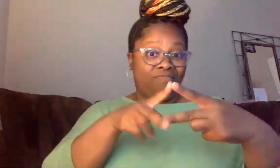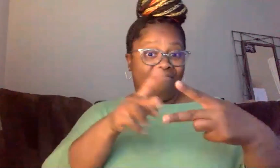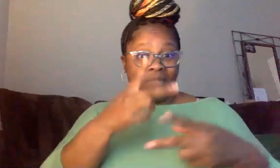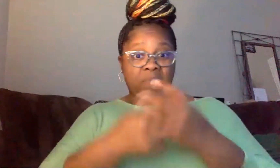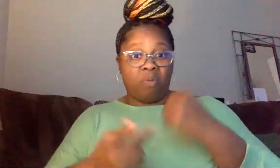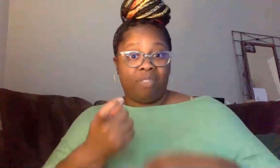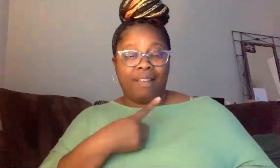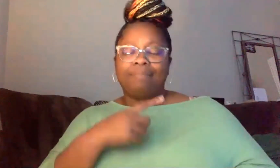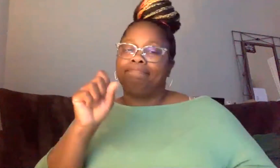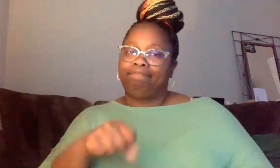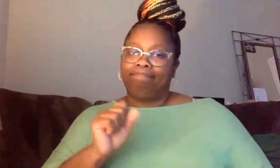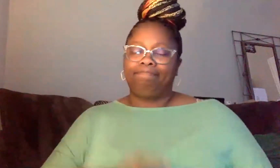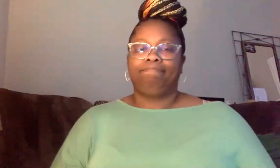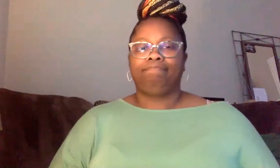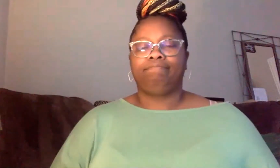Alam.